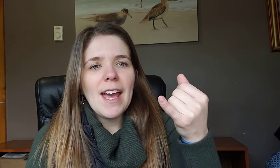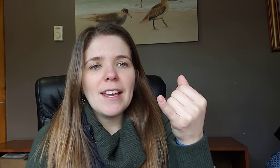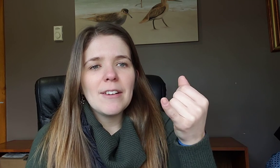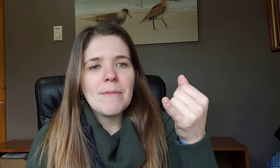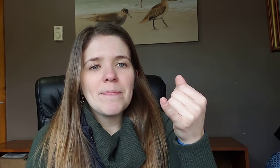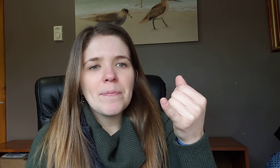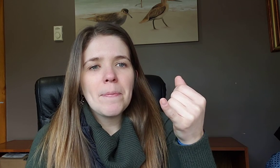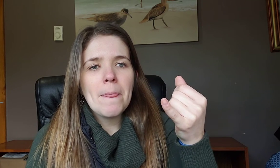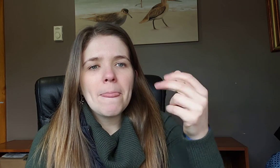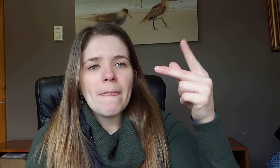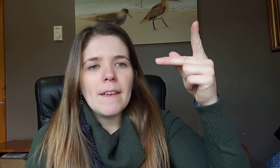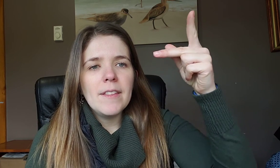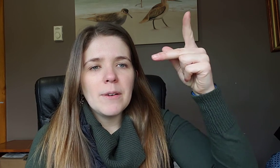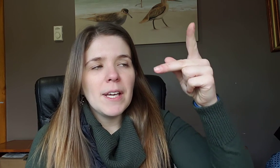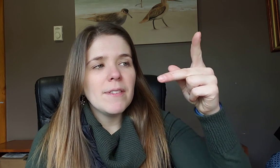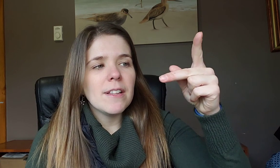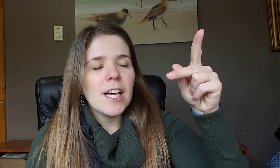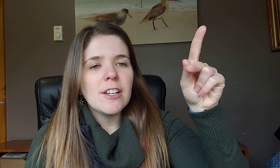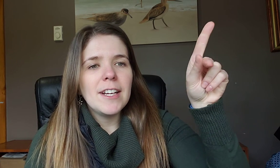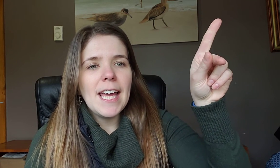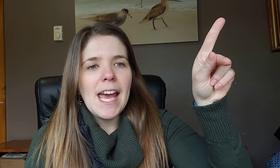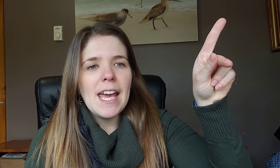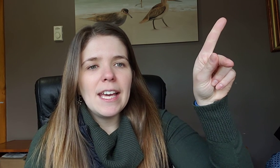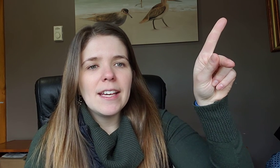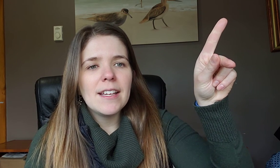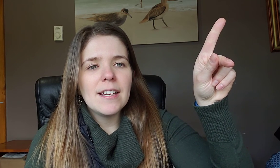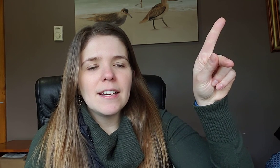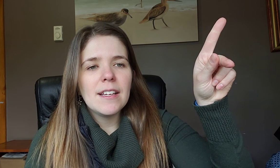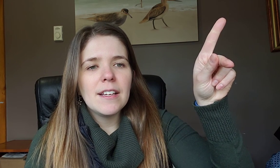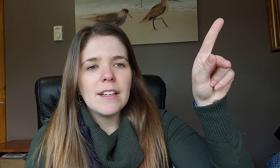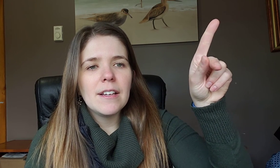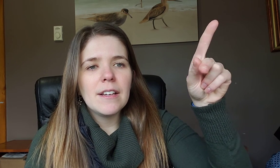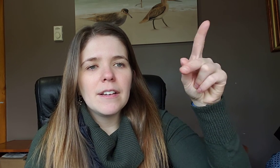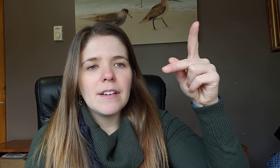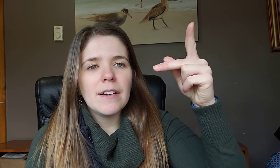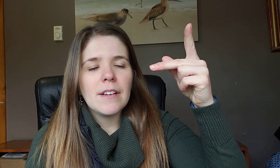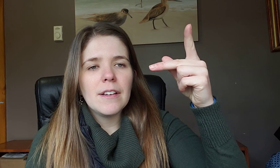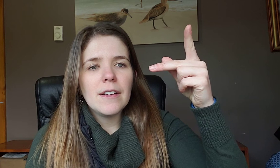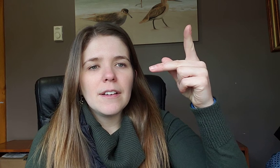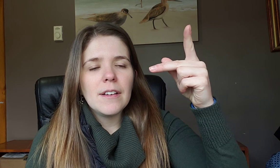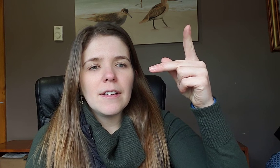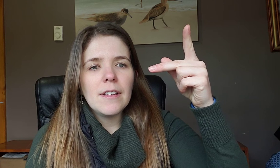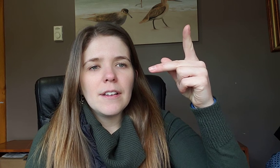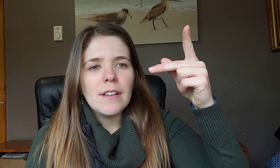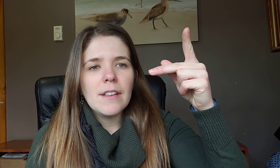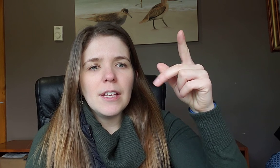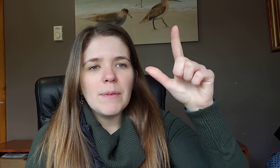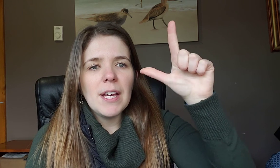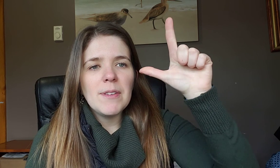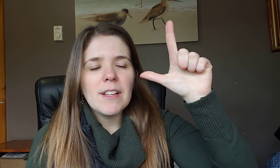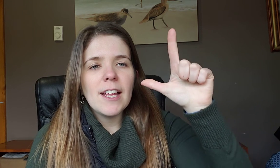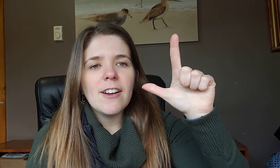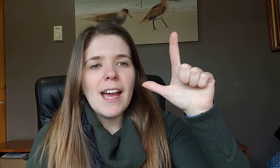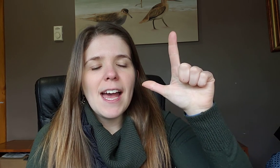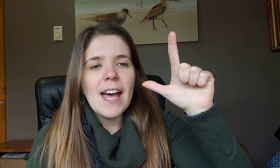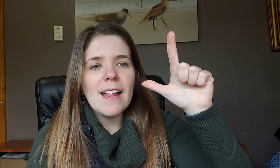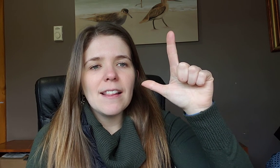then we have the letter K and we have the letter L